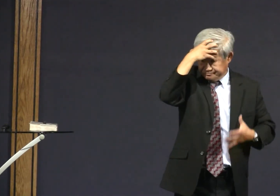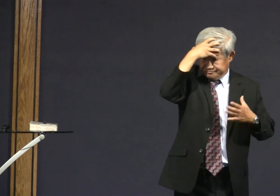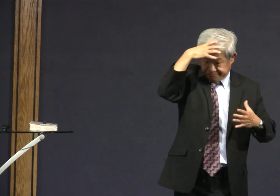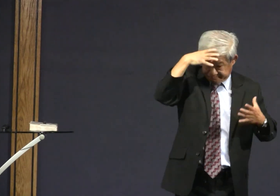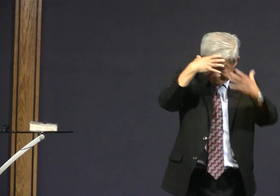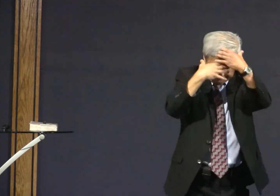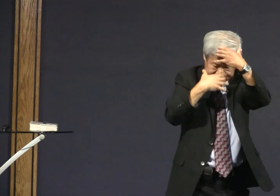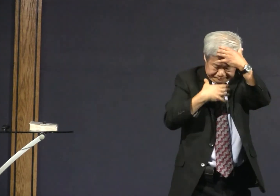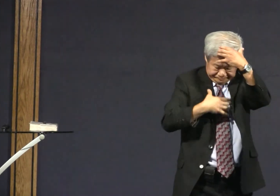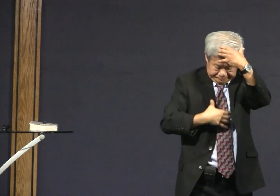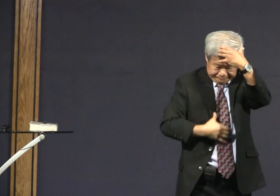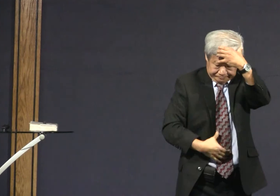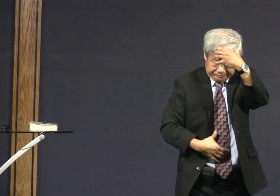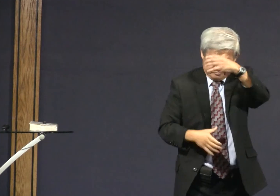and she committed a sin